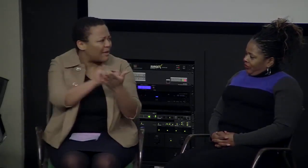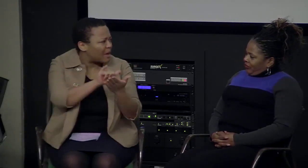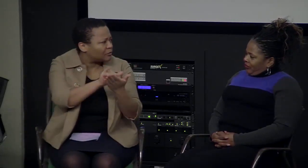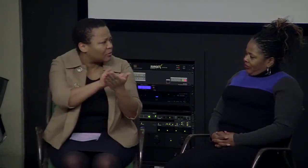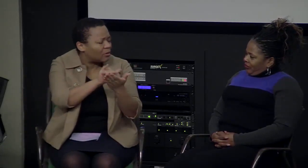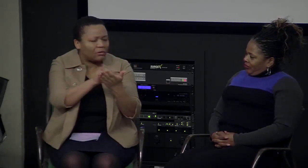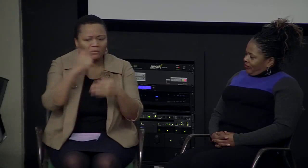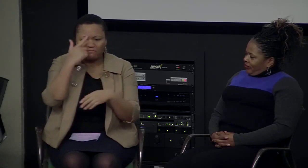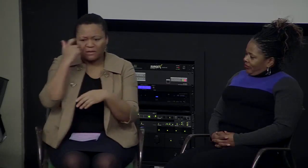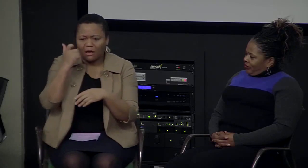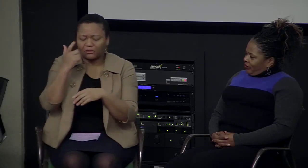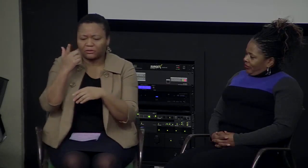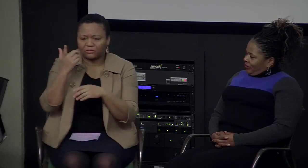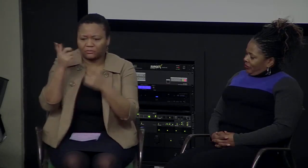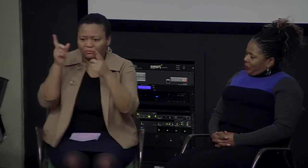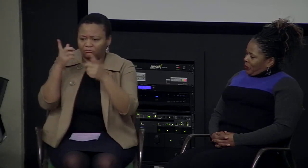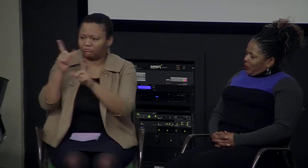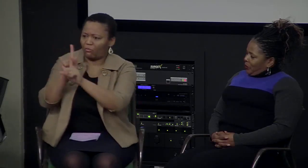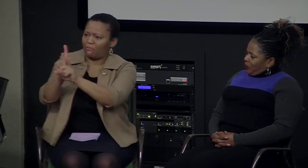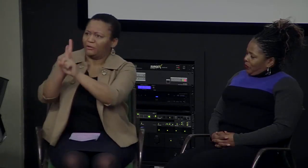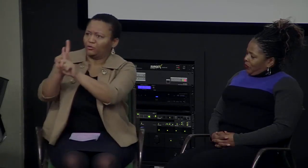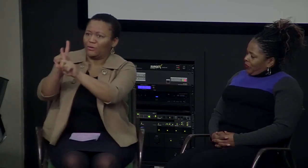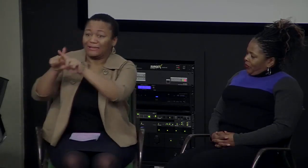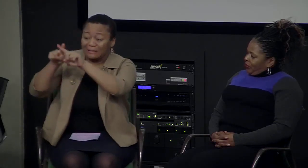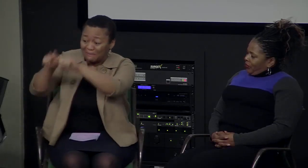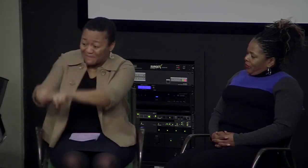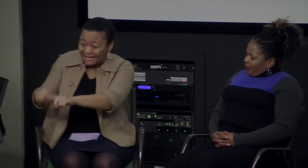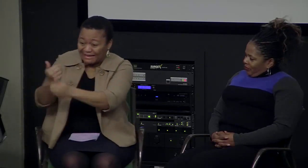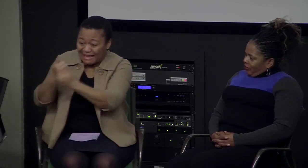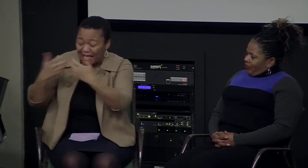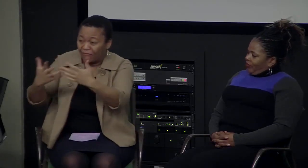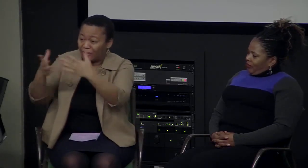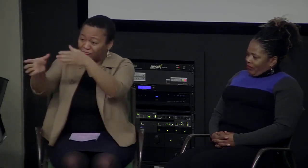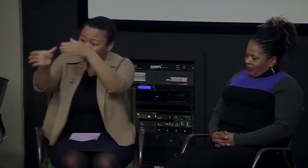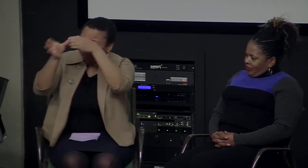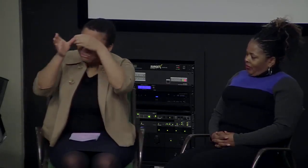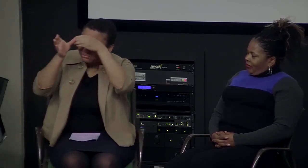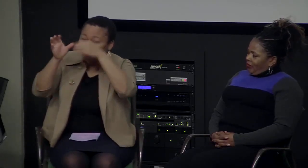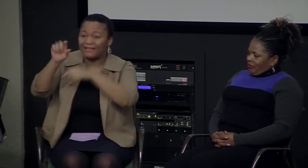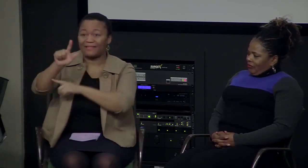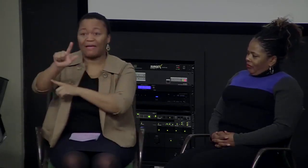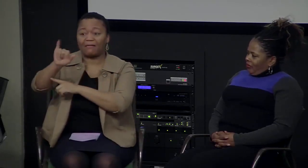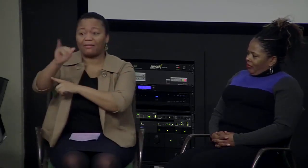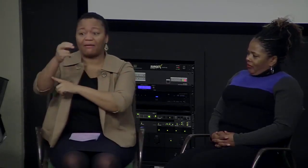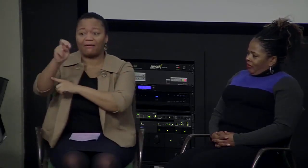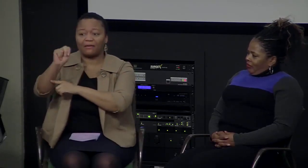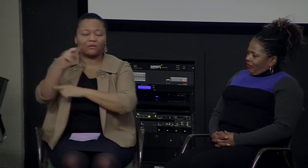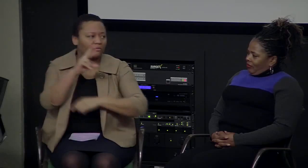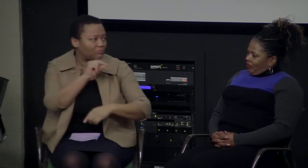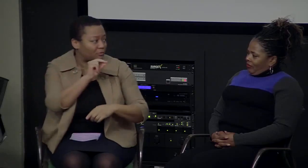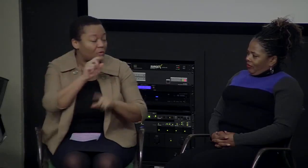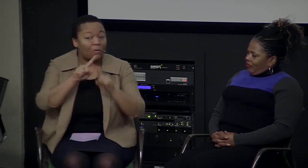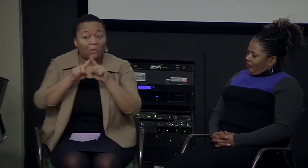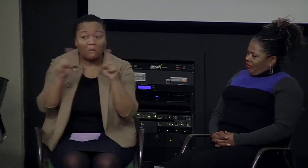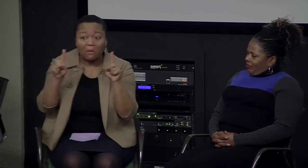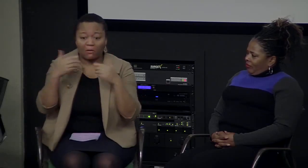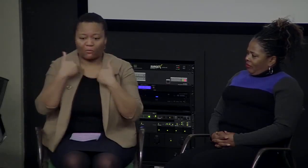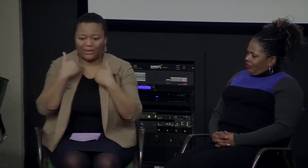So I would say no because that would be impossible. You're not going to depend on any mentor for anything possible. They